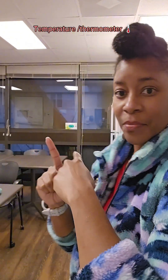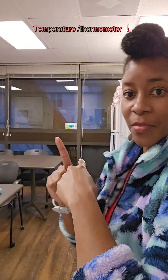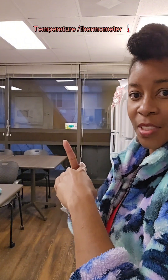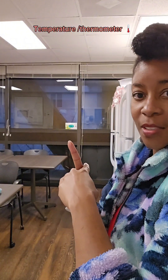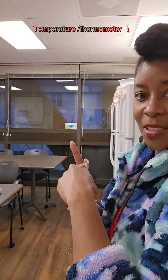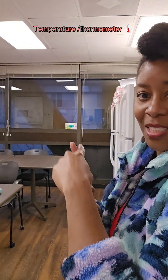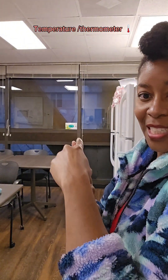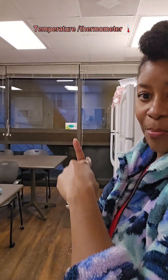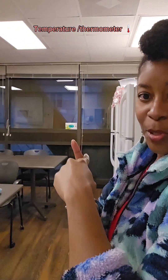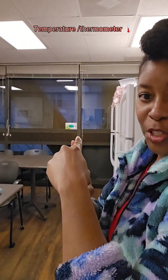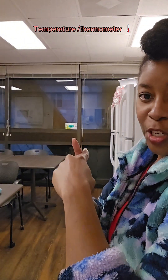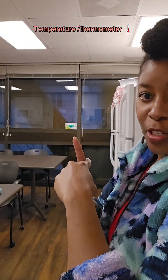Temperature. Temperature.